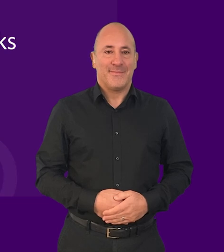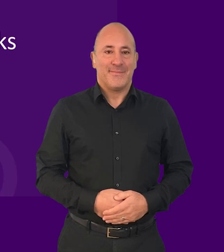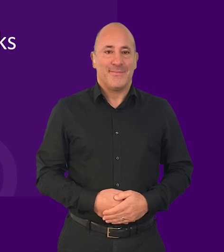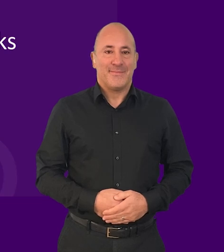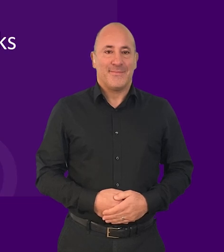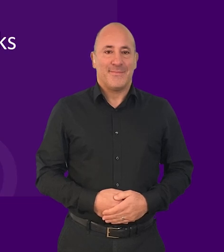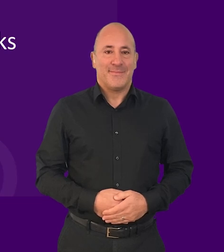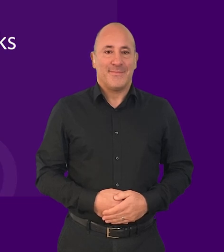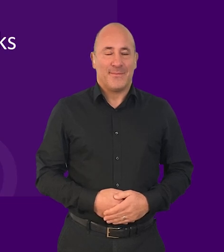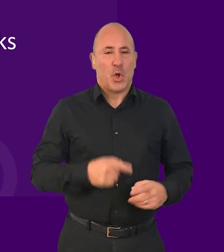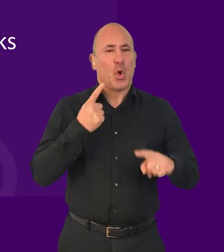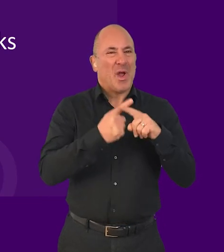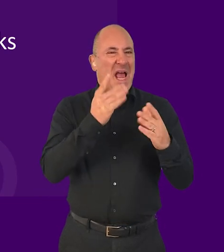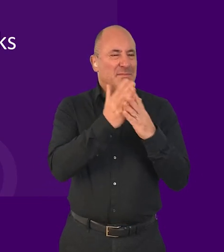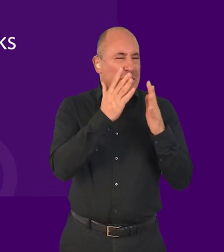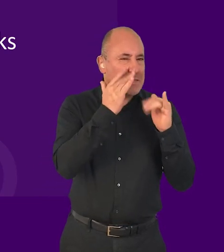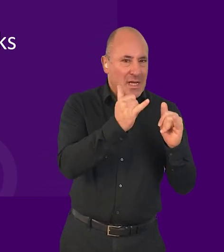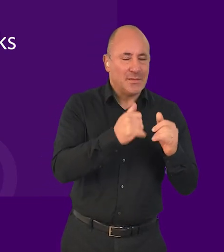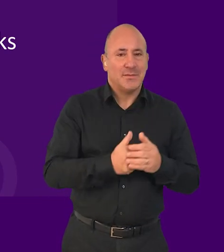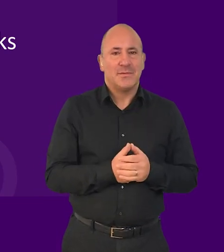Quick Accessibility Test – Skip Links